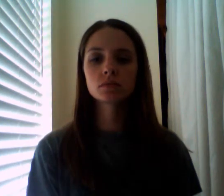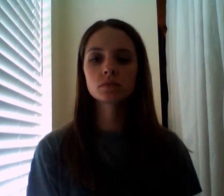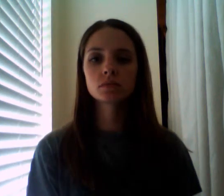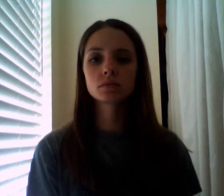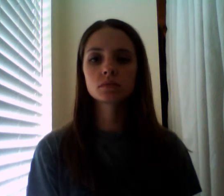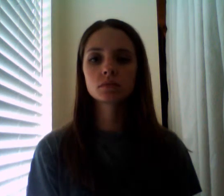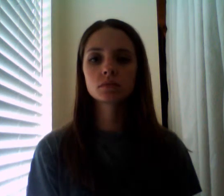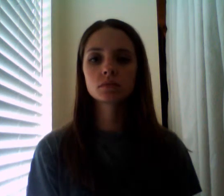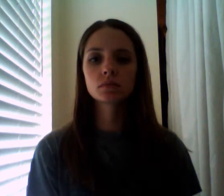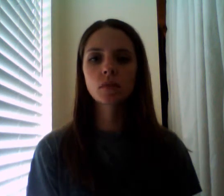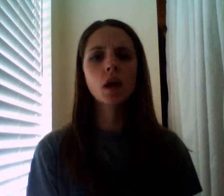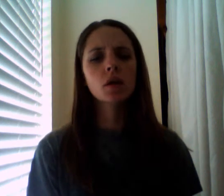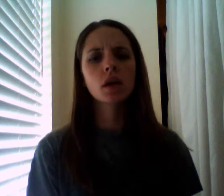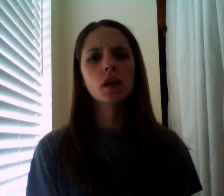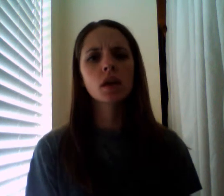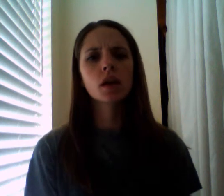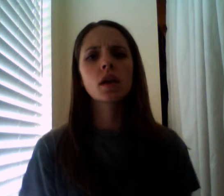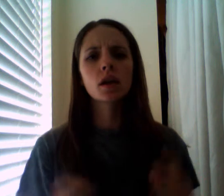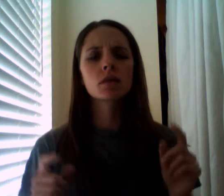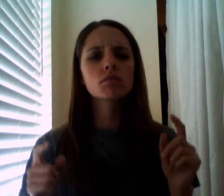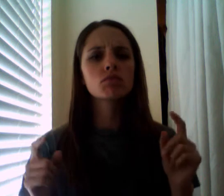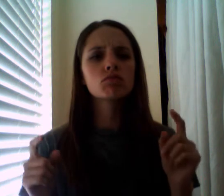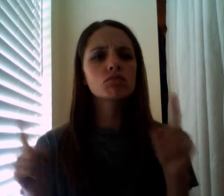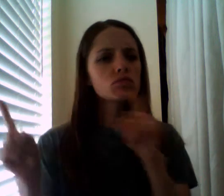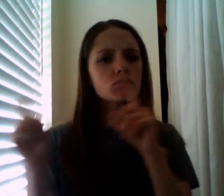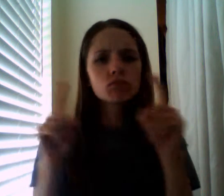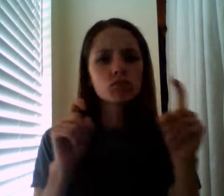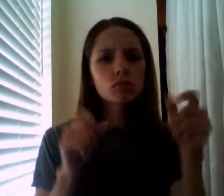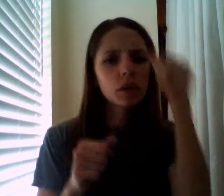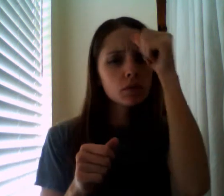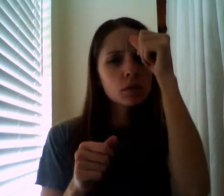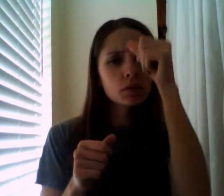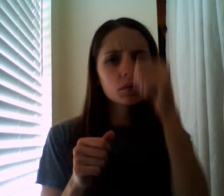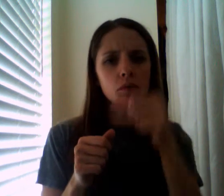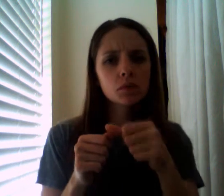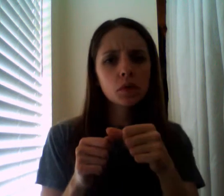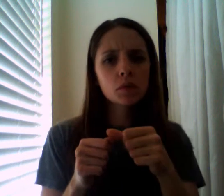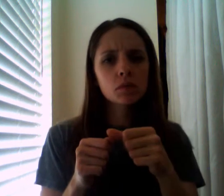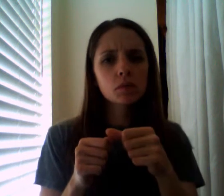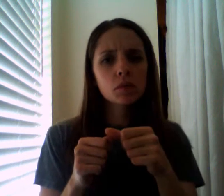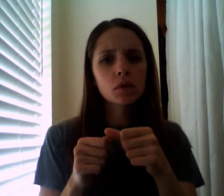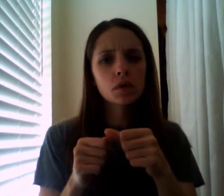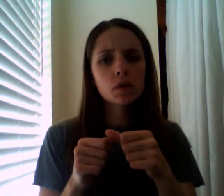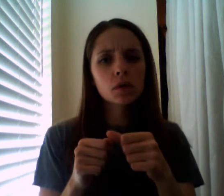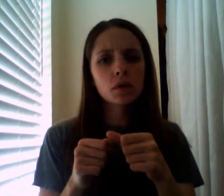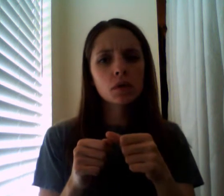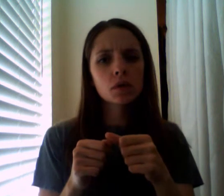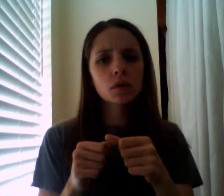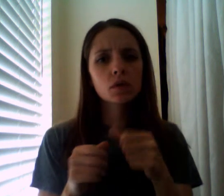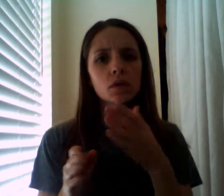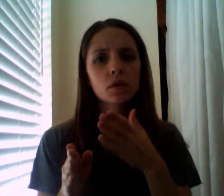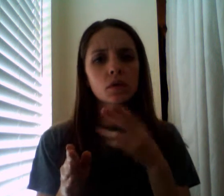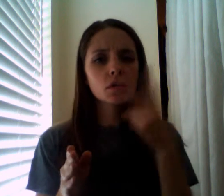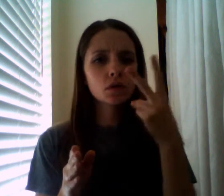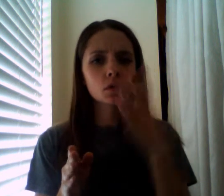hey does anyone remember a problem that Great Britain was having in the war they had two major problems